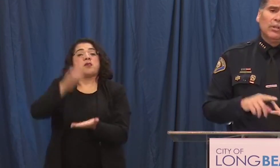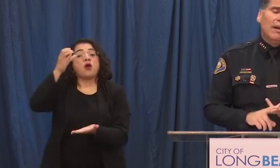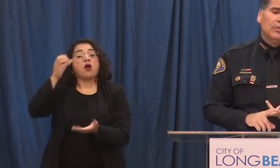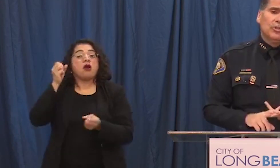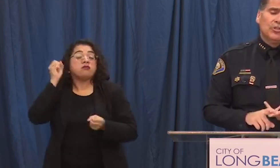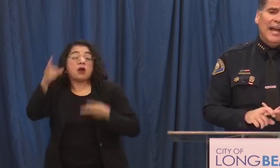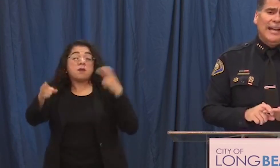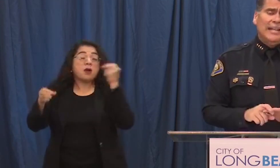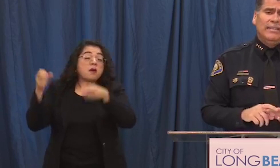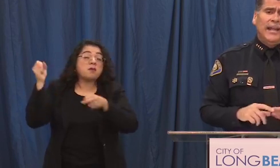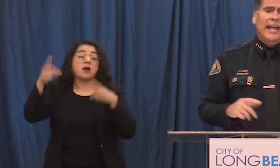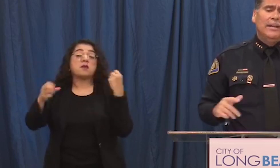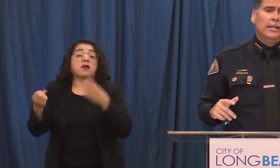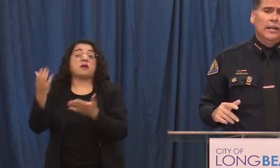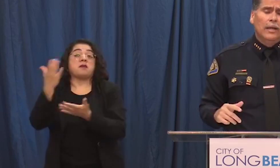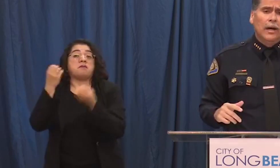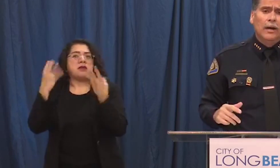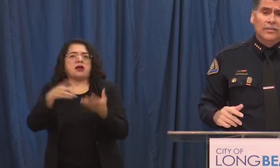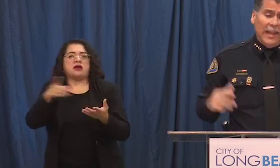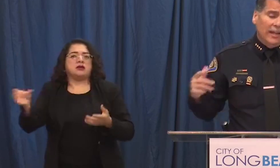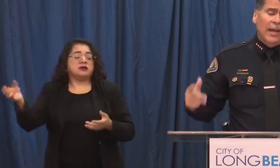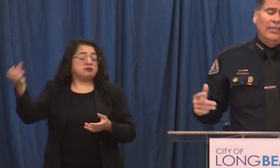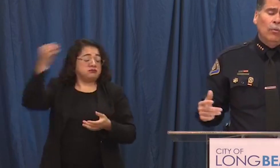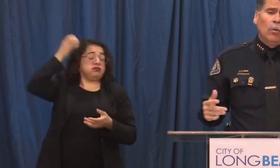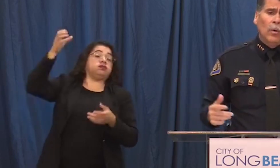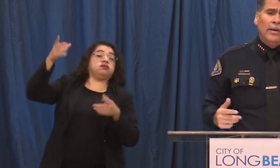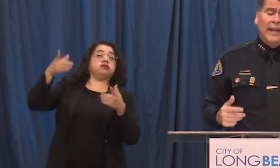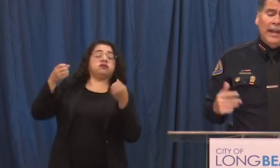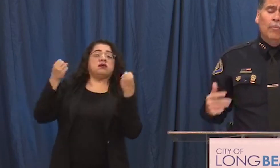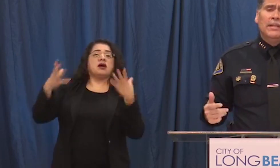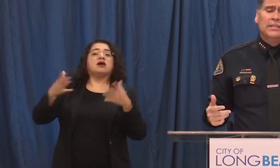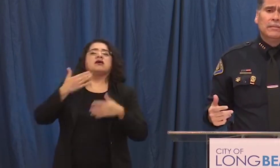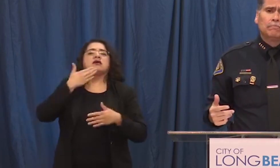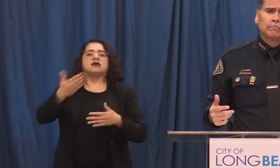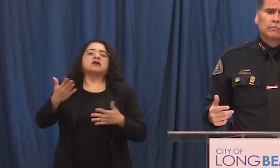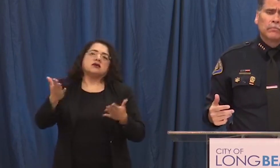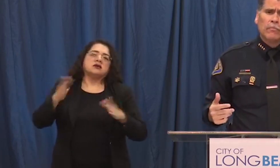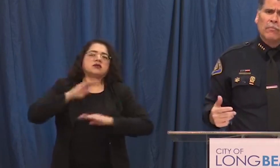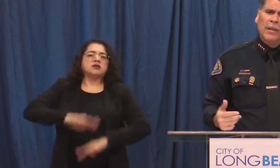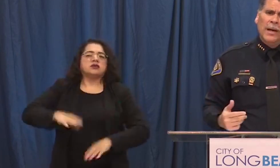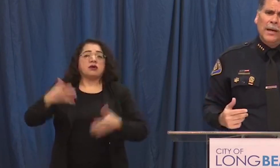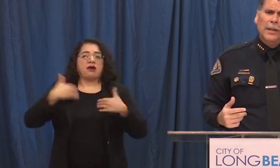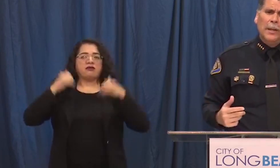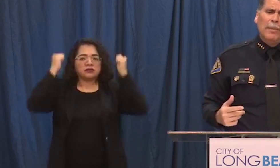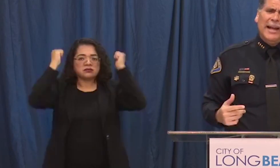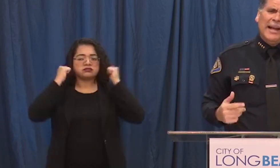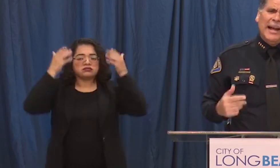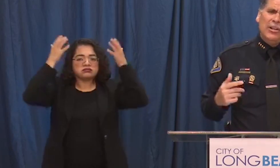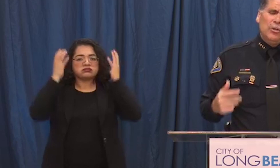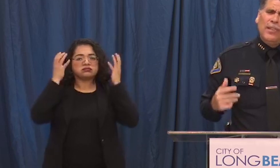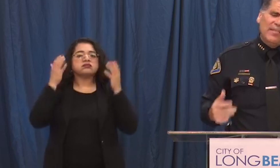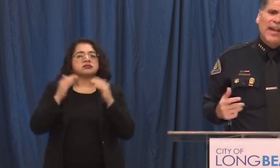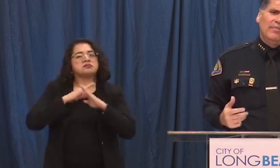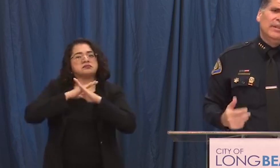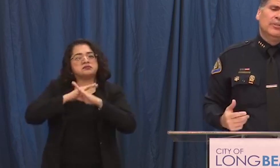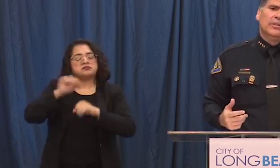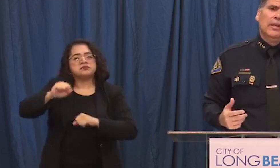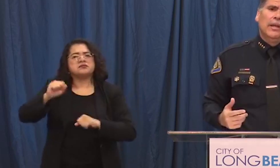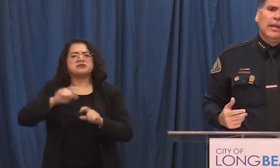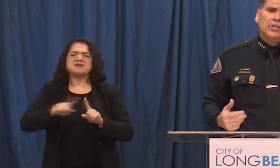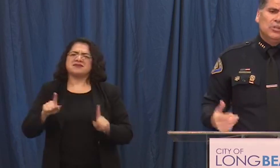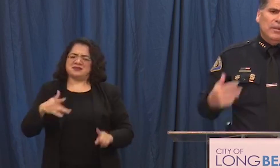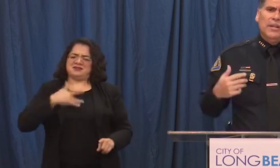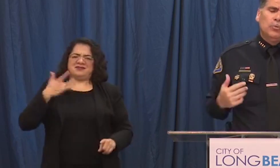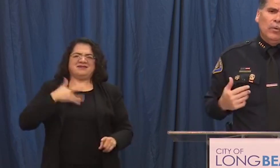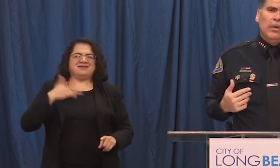several officers got hit in the head uh thank god they were wearing helmets uh but how do you think that feels